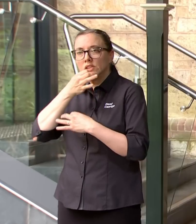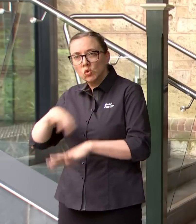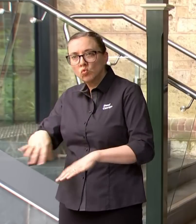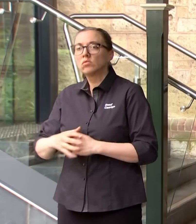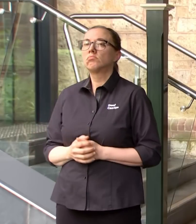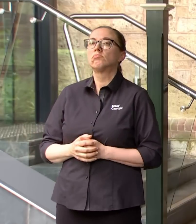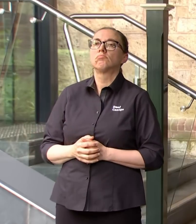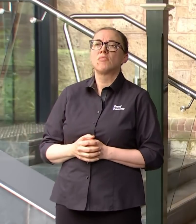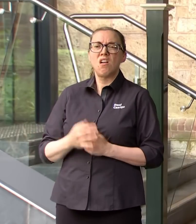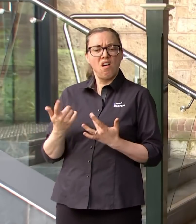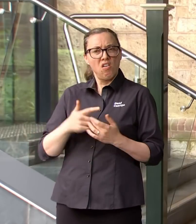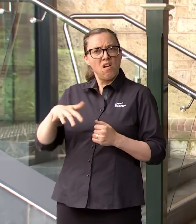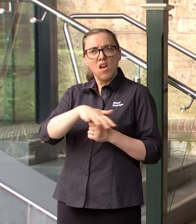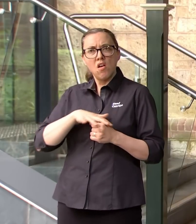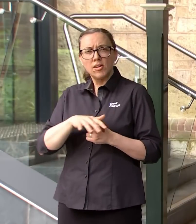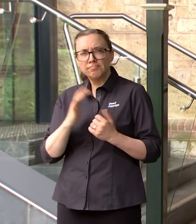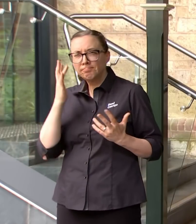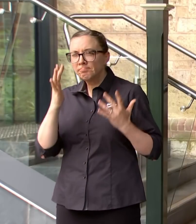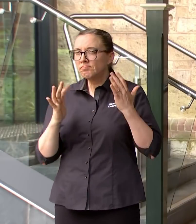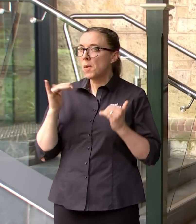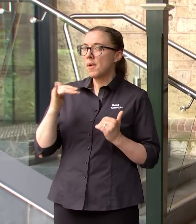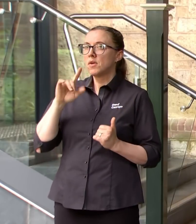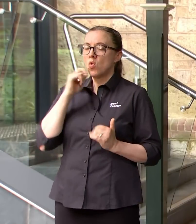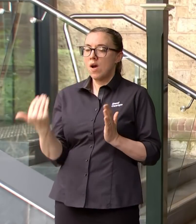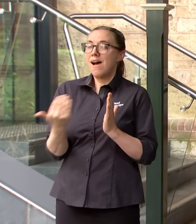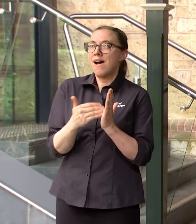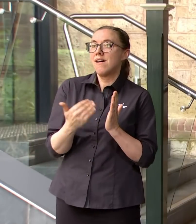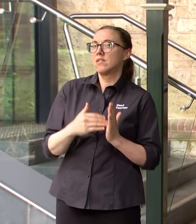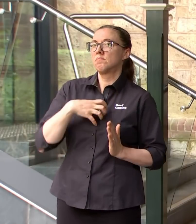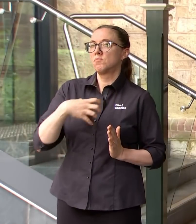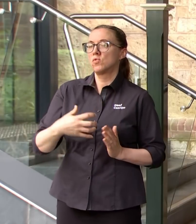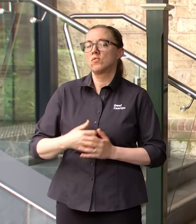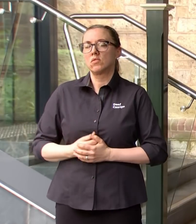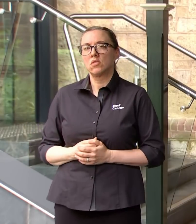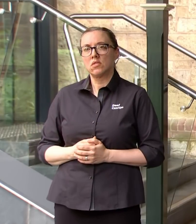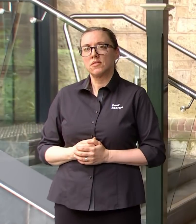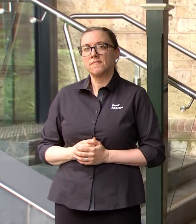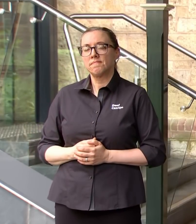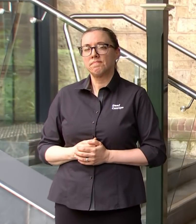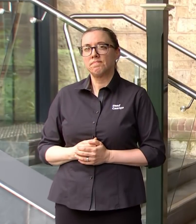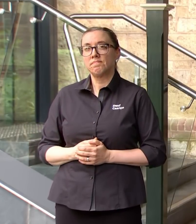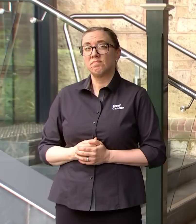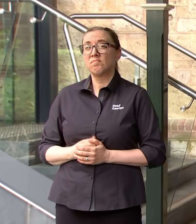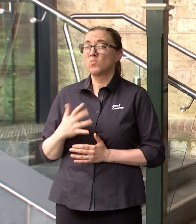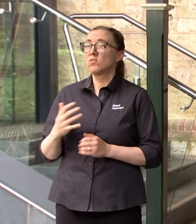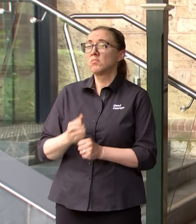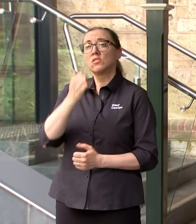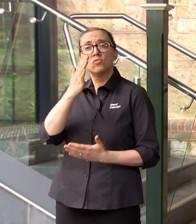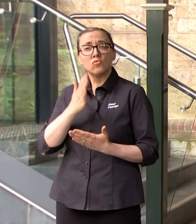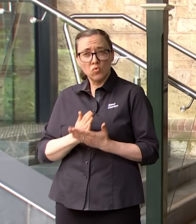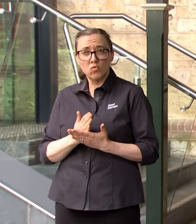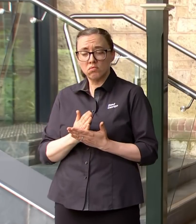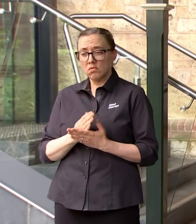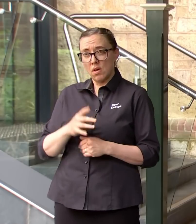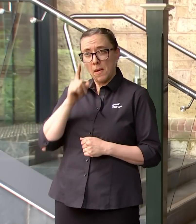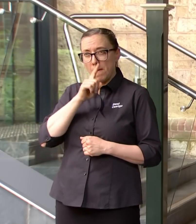These are really important frontline people in South Australia and so we do definitely want to make sure that